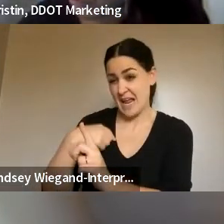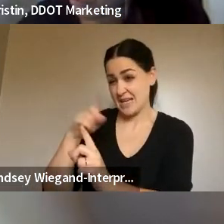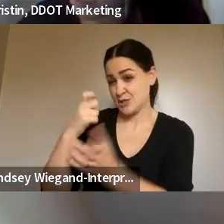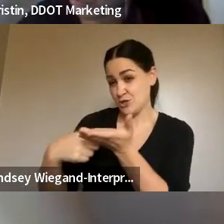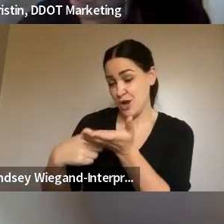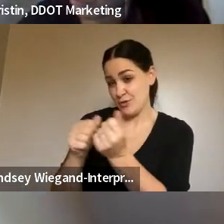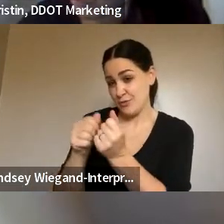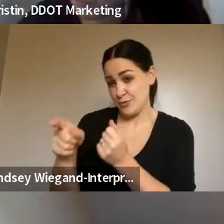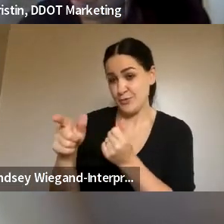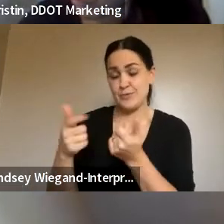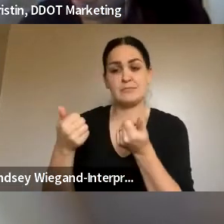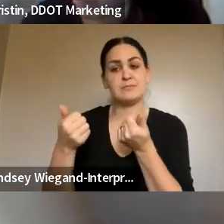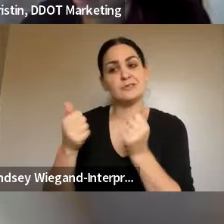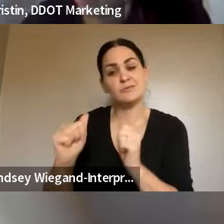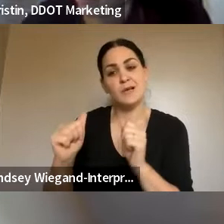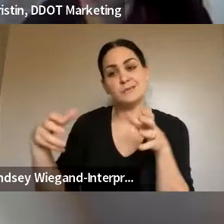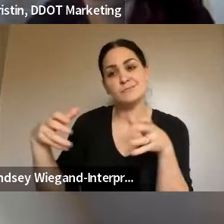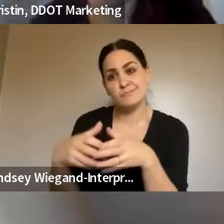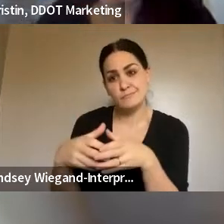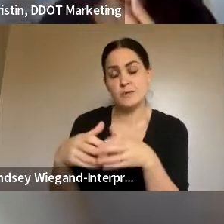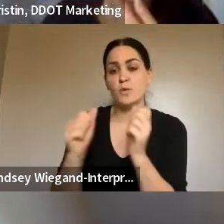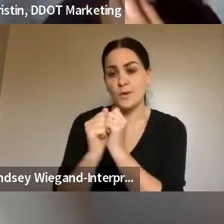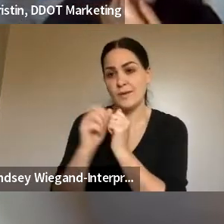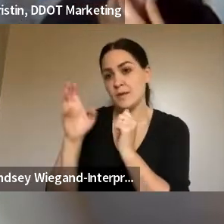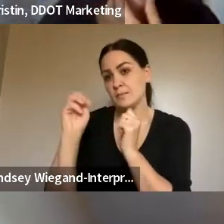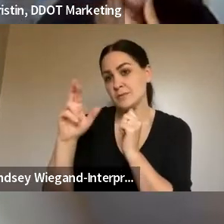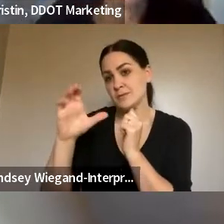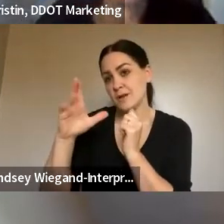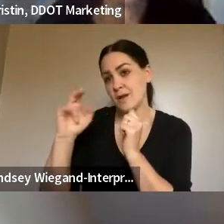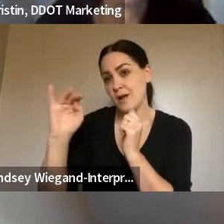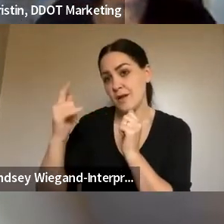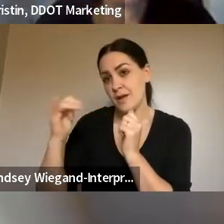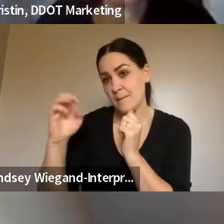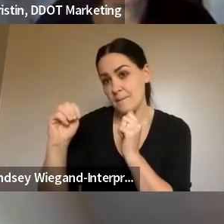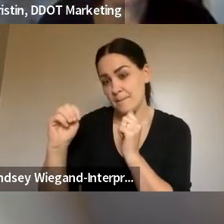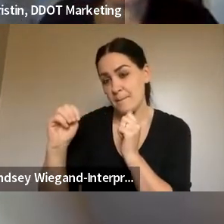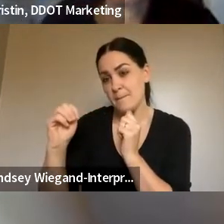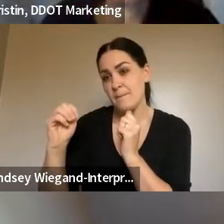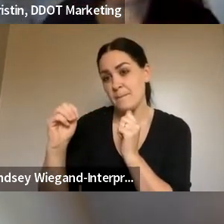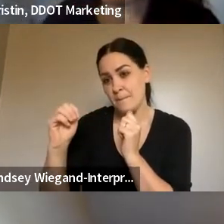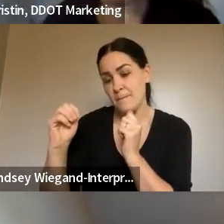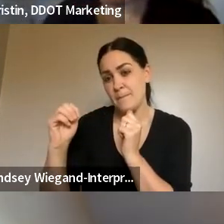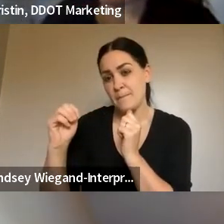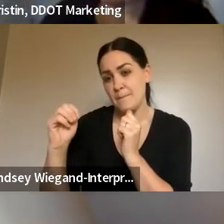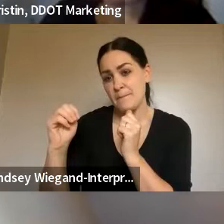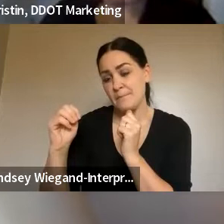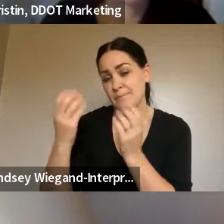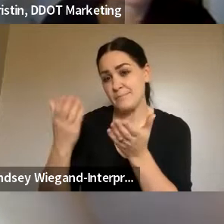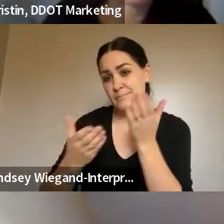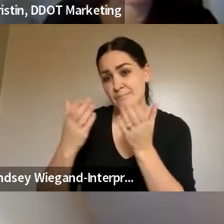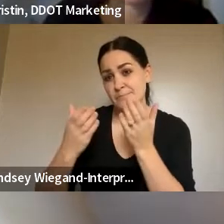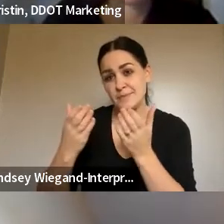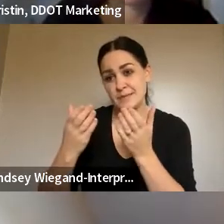trying to get together and have something for Cunningham. It would be like a buffet at the Motor City